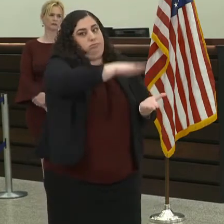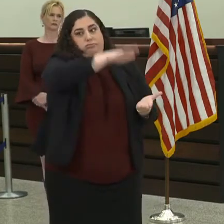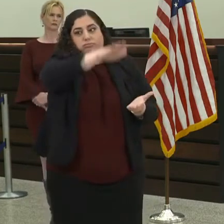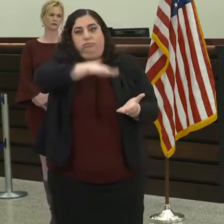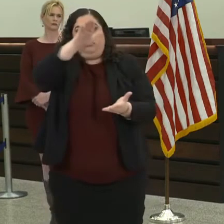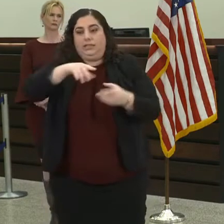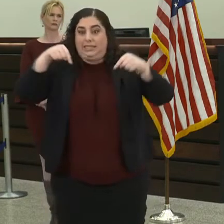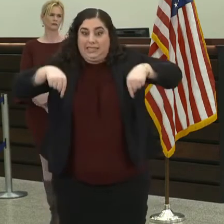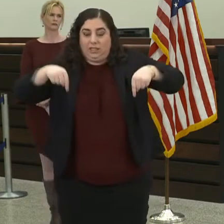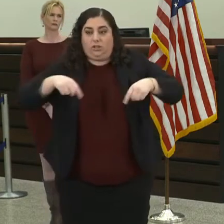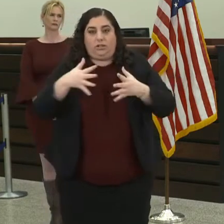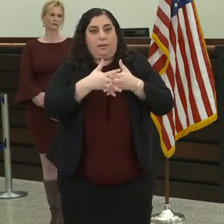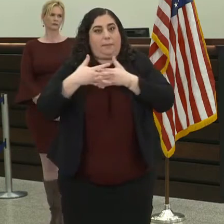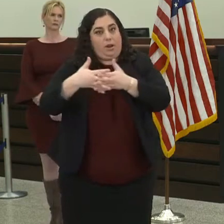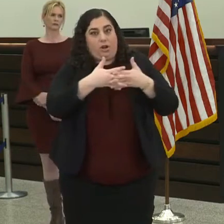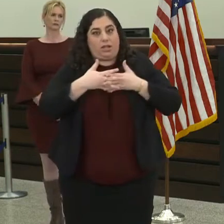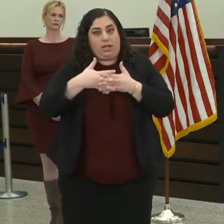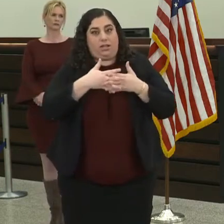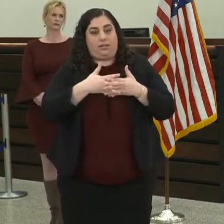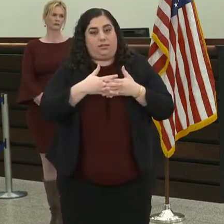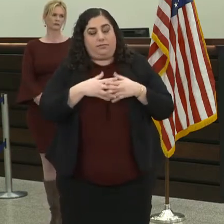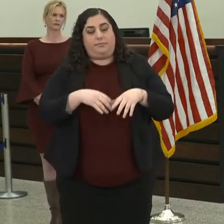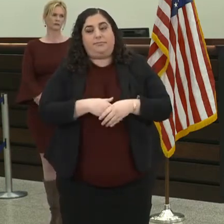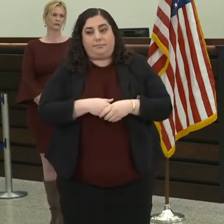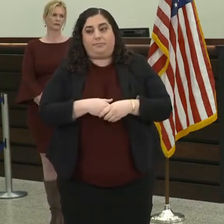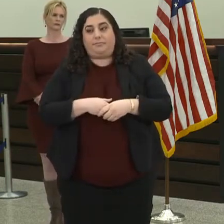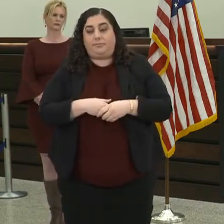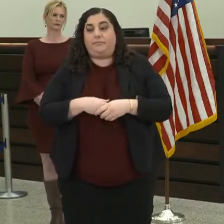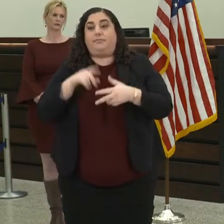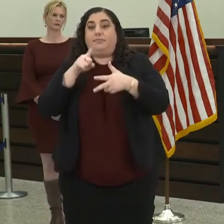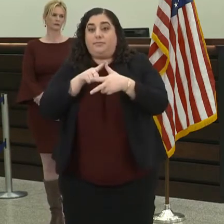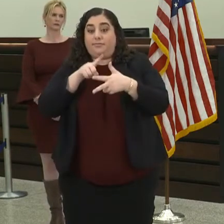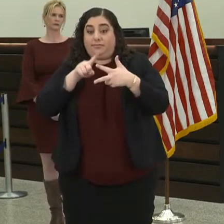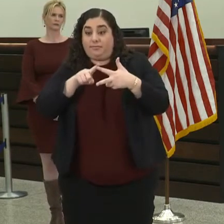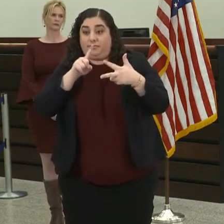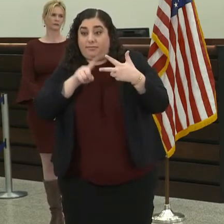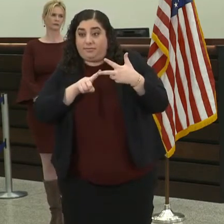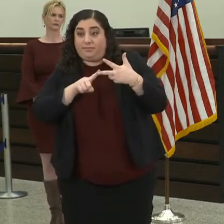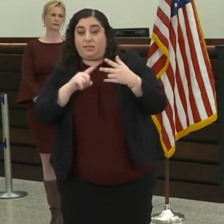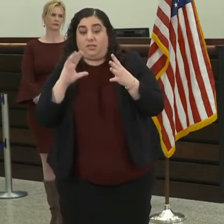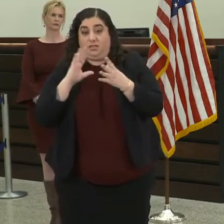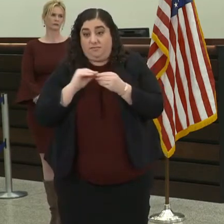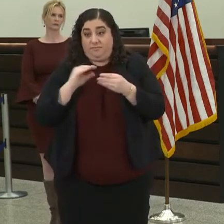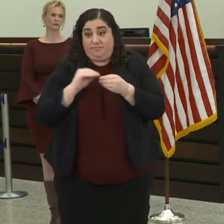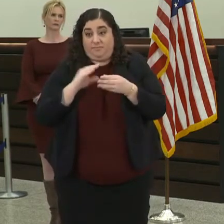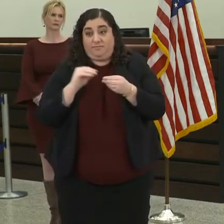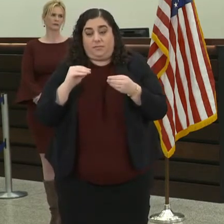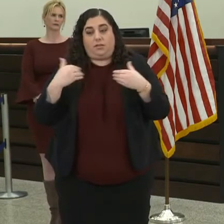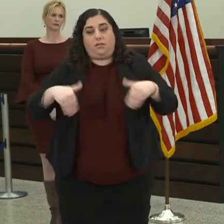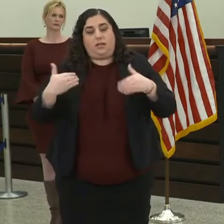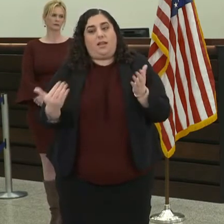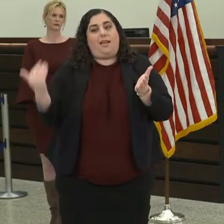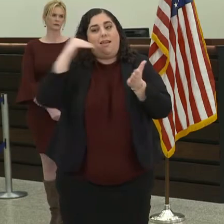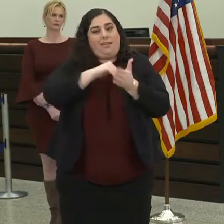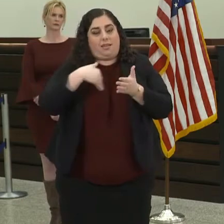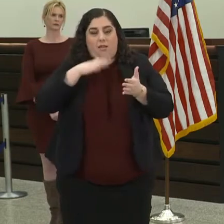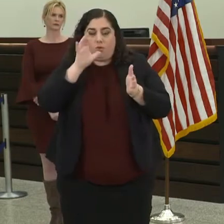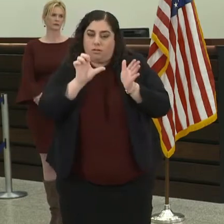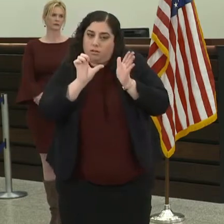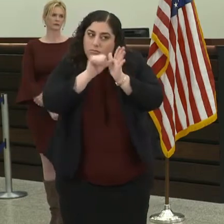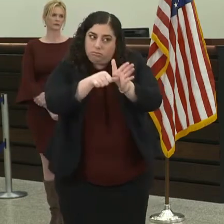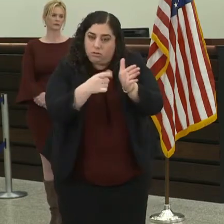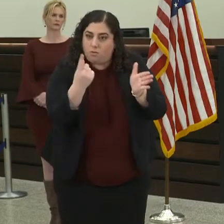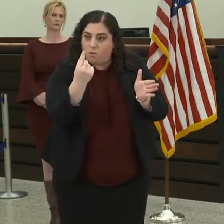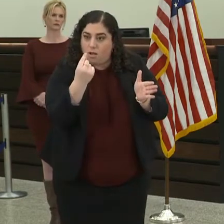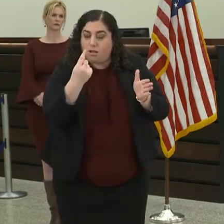But like others have mentioned before me, and I'm repeating right now, this is not going to be a single company effort. This is a colossal